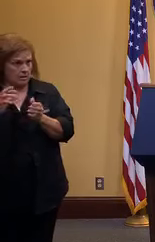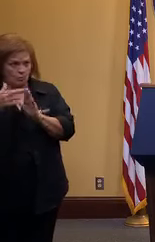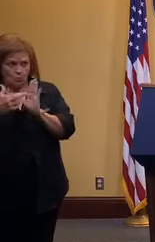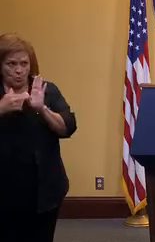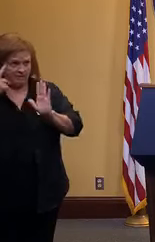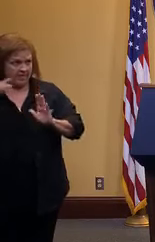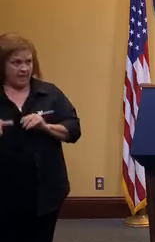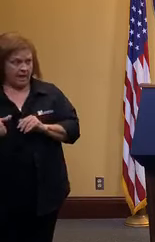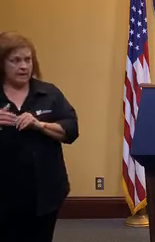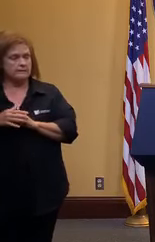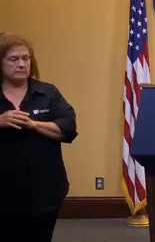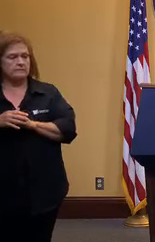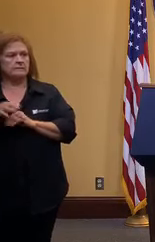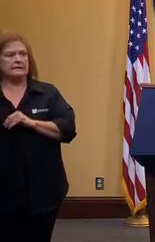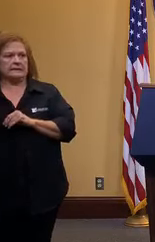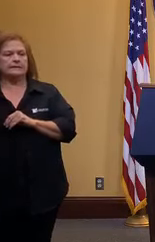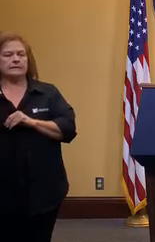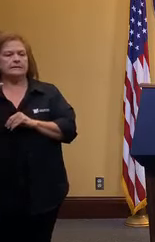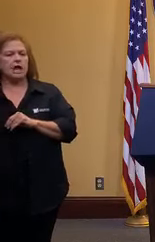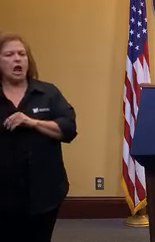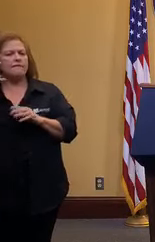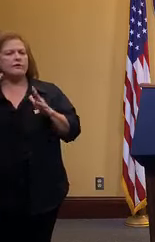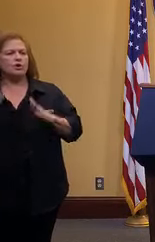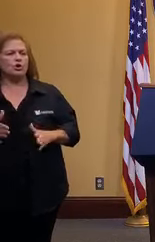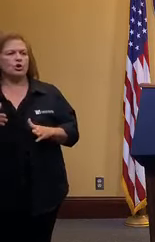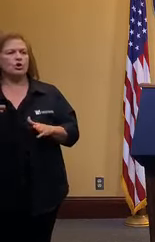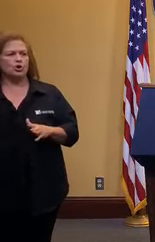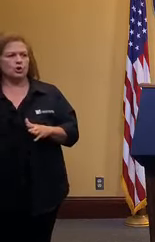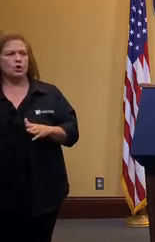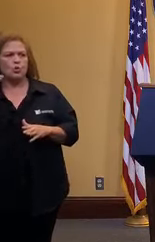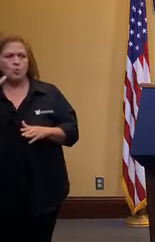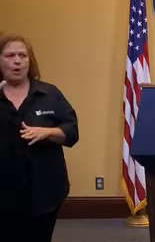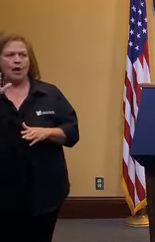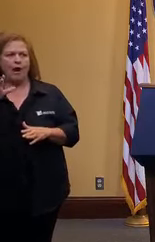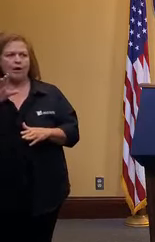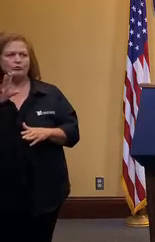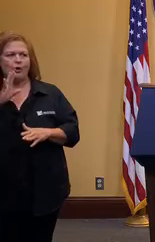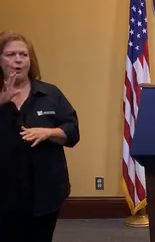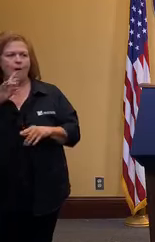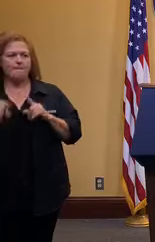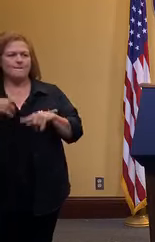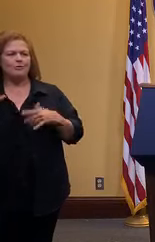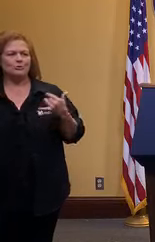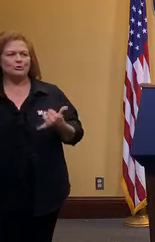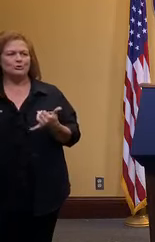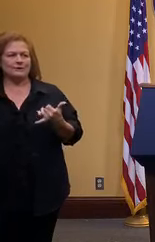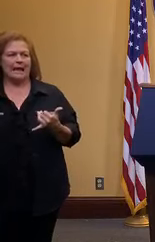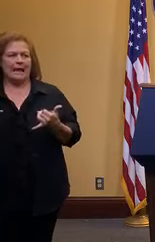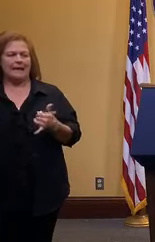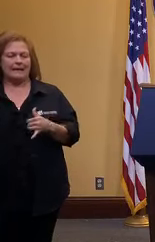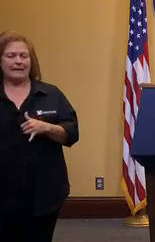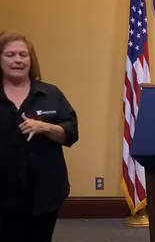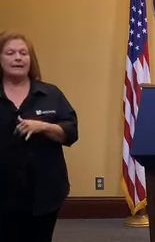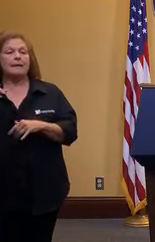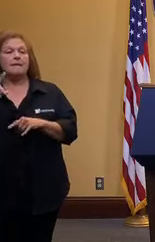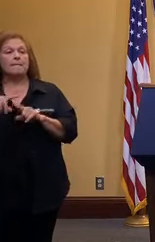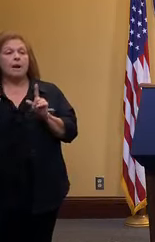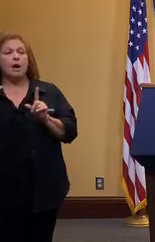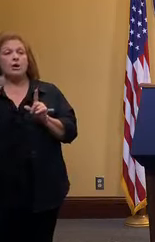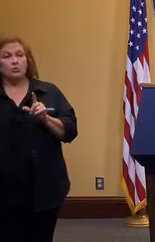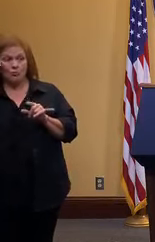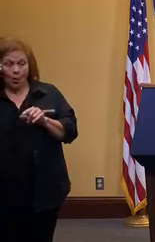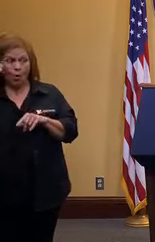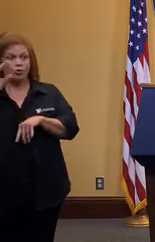yeah i believe that's something that um the governor is likely going to talk about later today um but again you know as we know